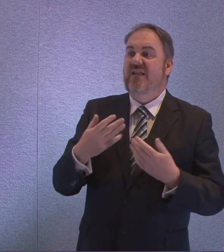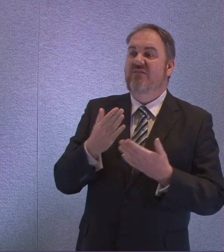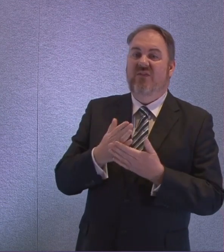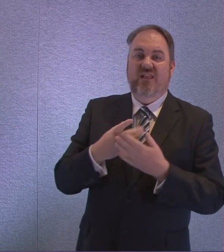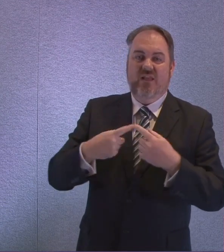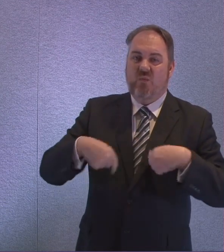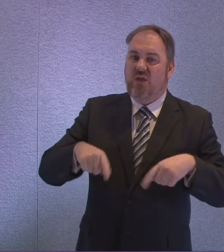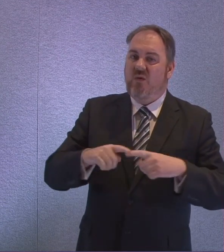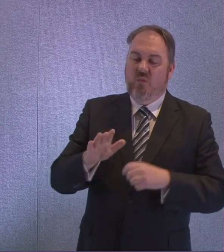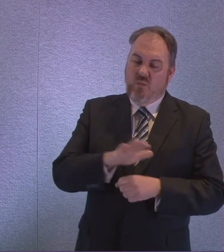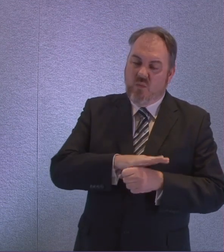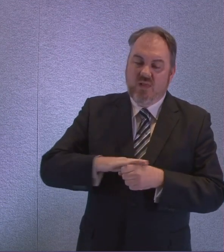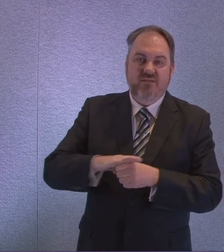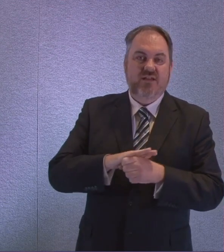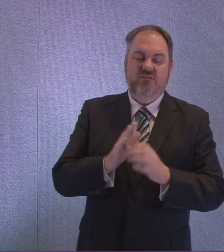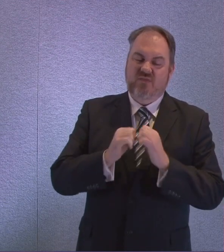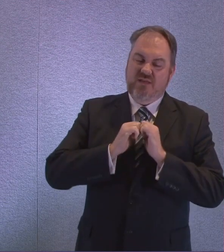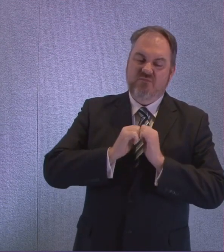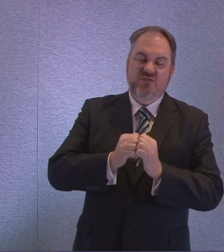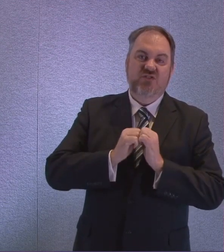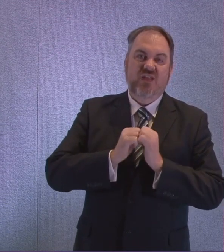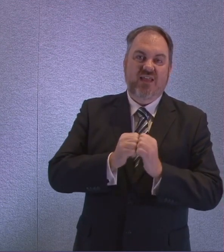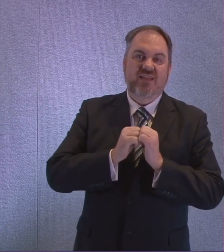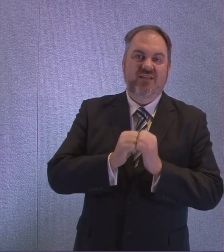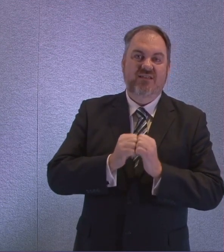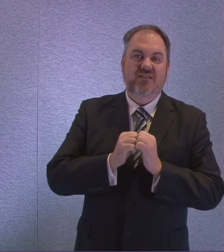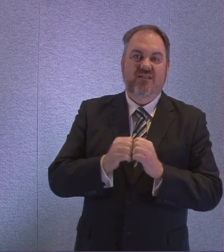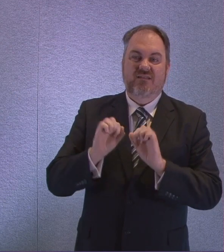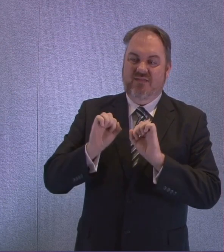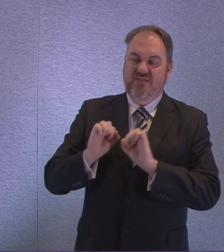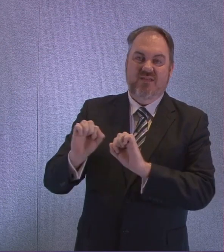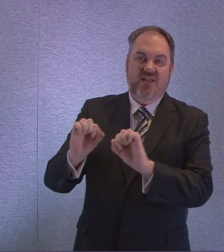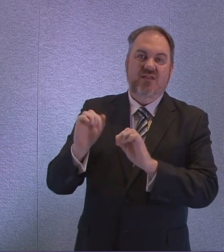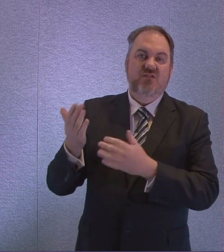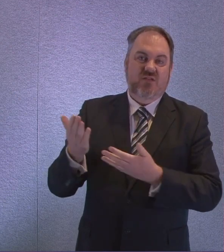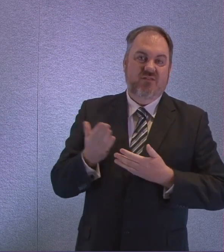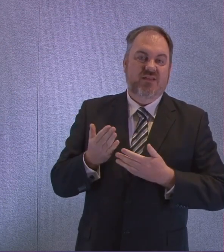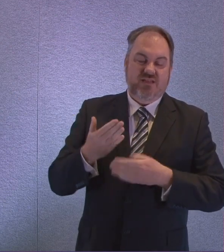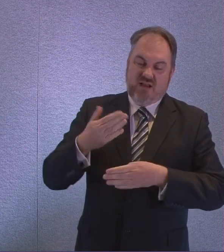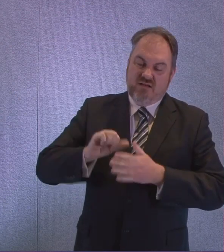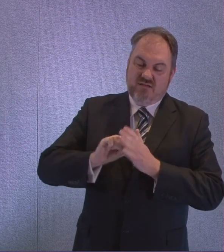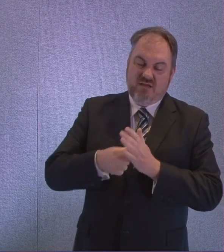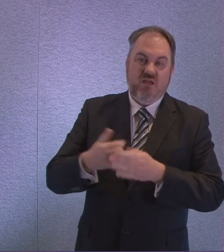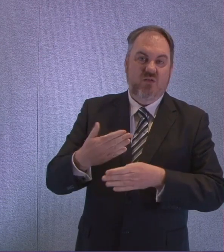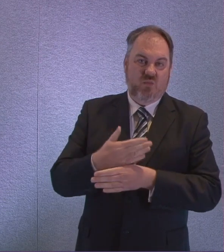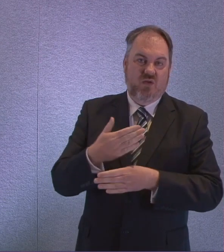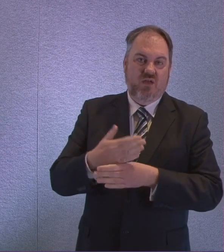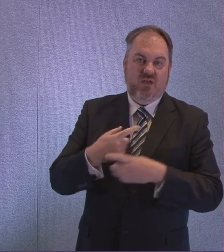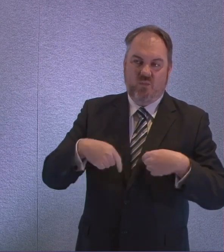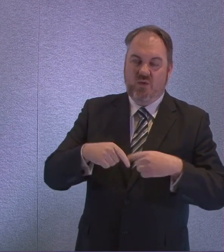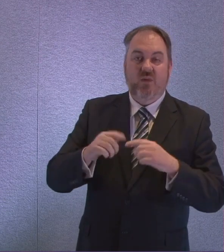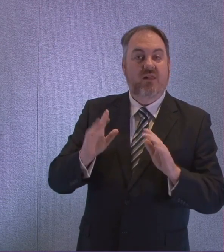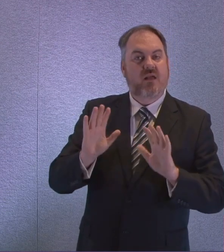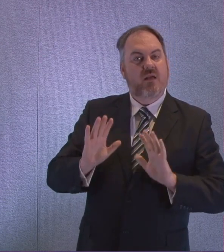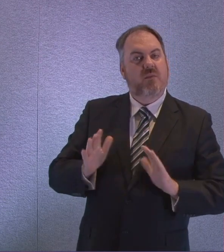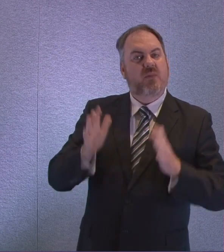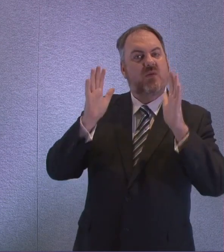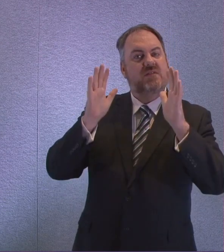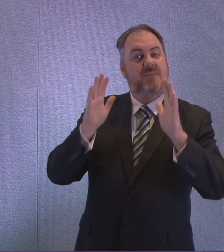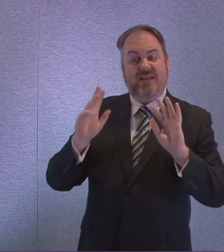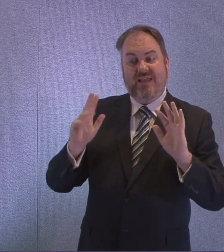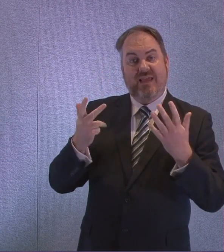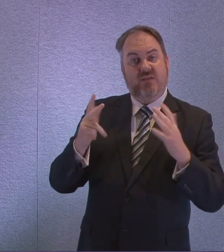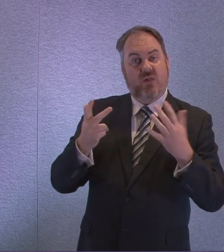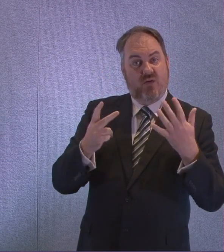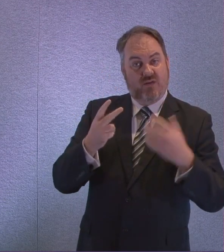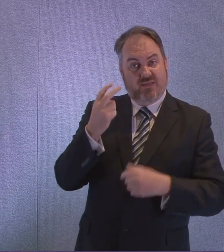express their appreciation for them again tonight at 8pm with applause. I know that opposition leaders will have questions on a range of